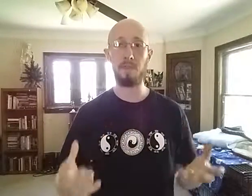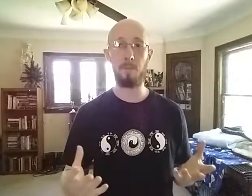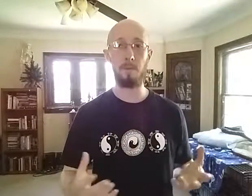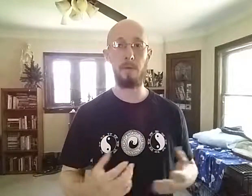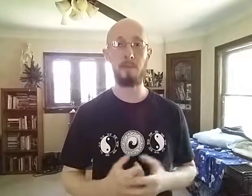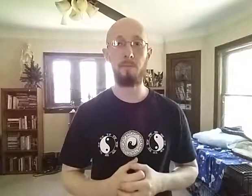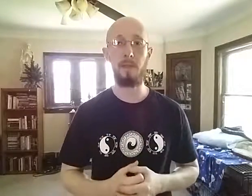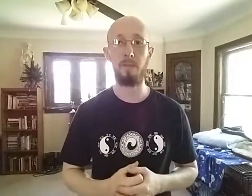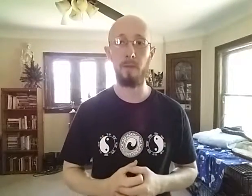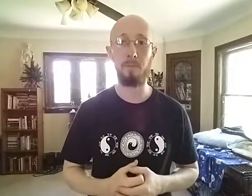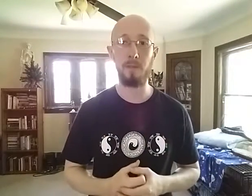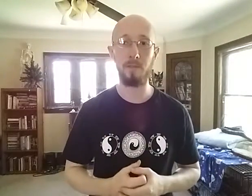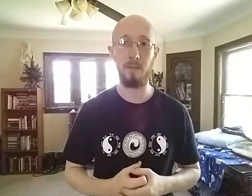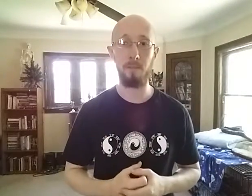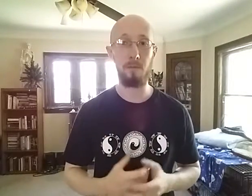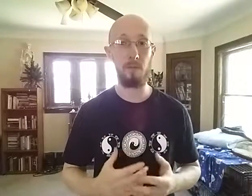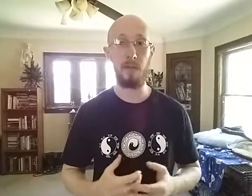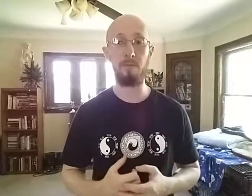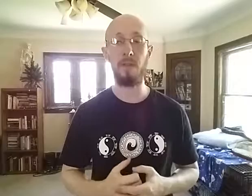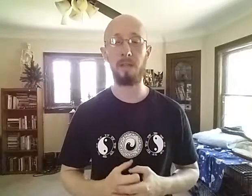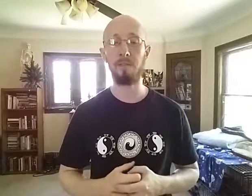separation being very much an enemy of a lot of things.